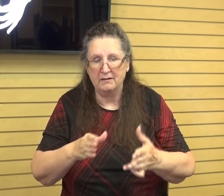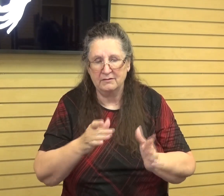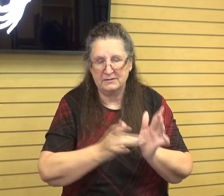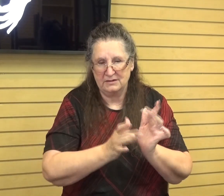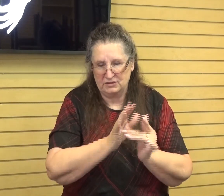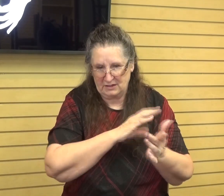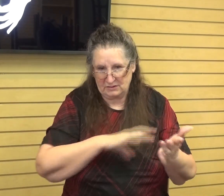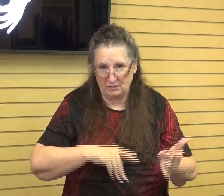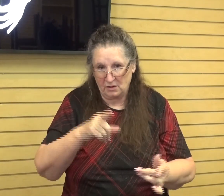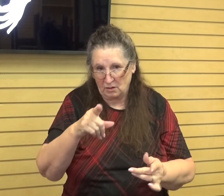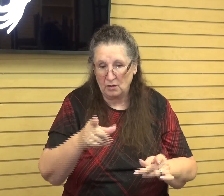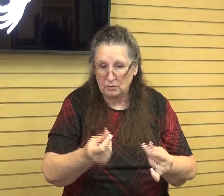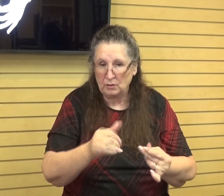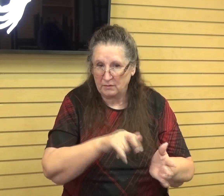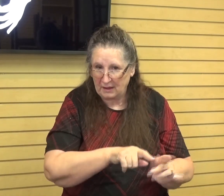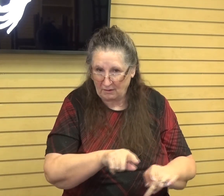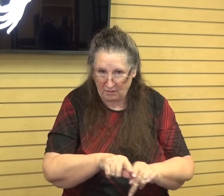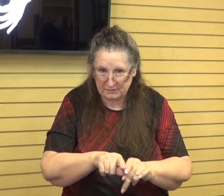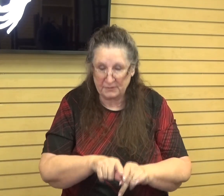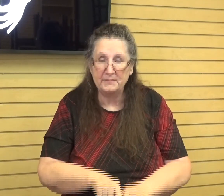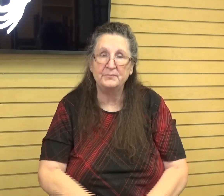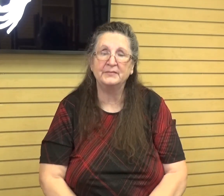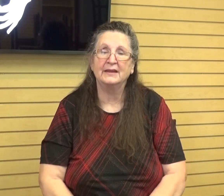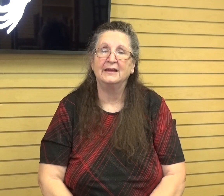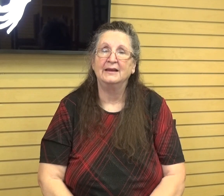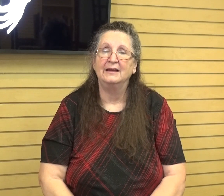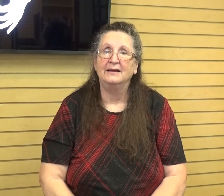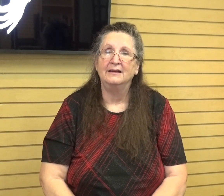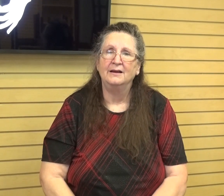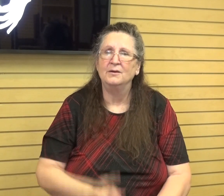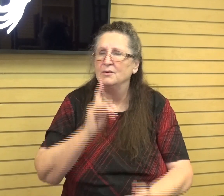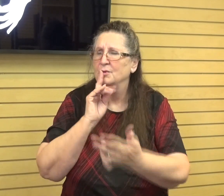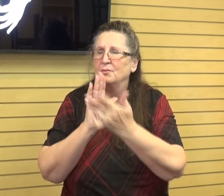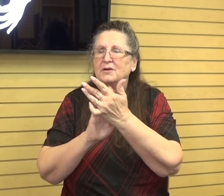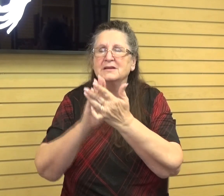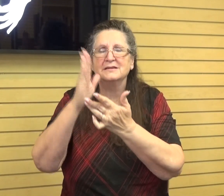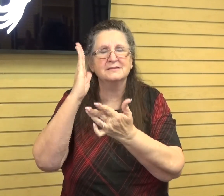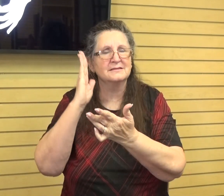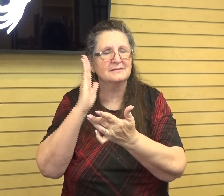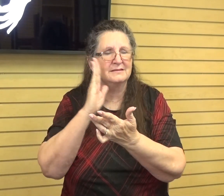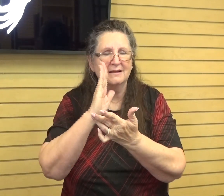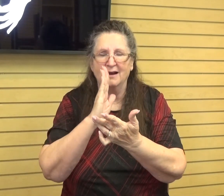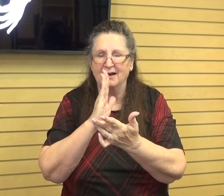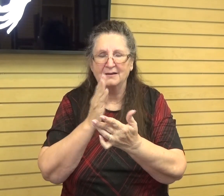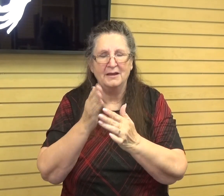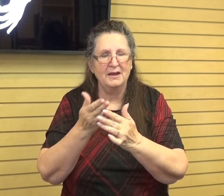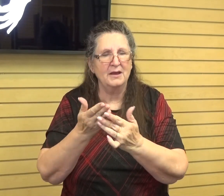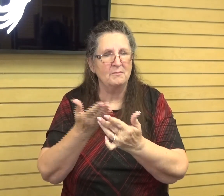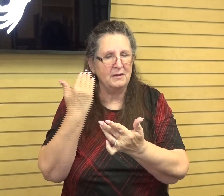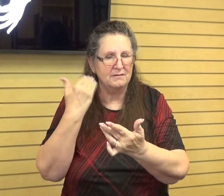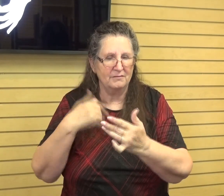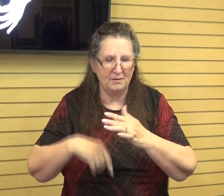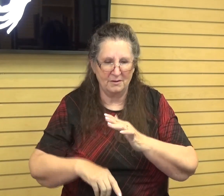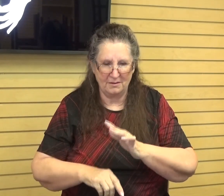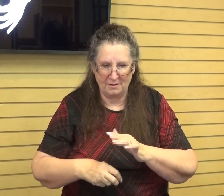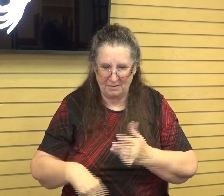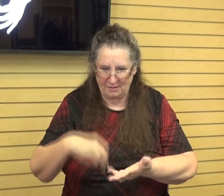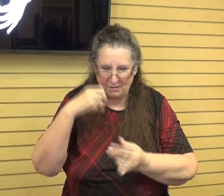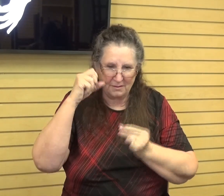that you did that, that you praise the Lord before you get up in the morning or as you're getting up. Don't